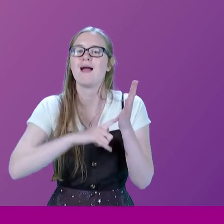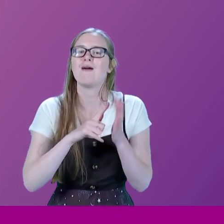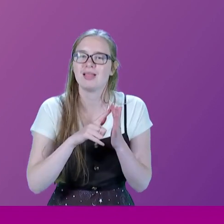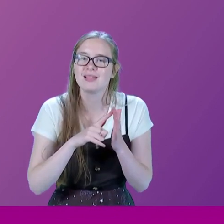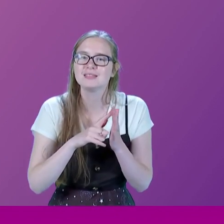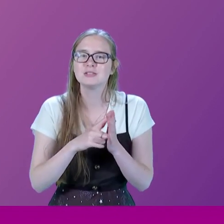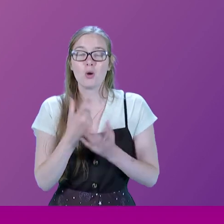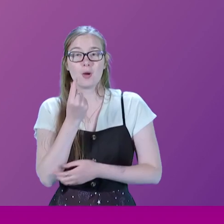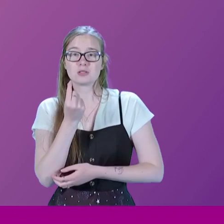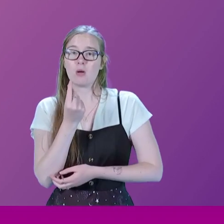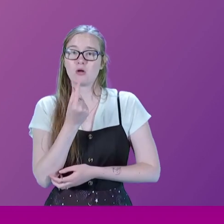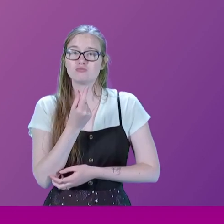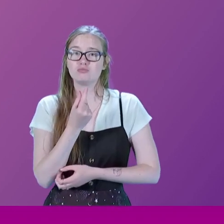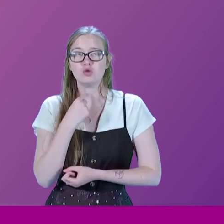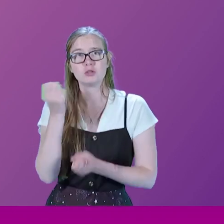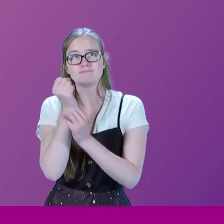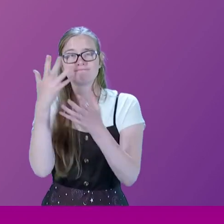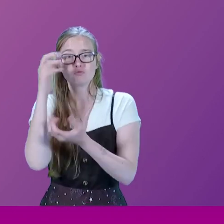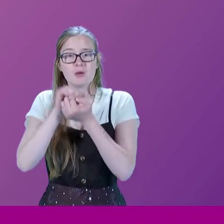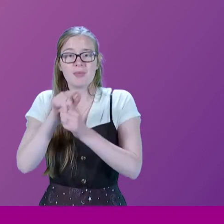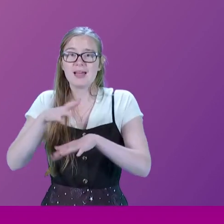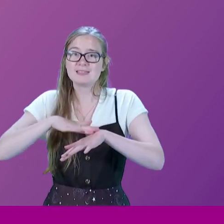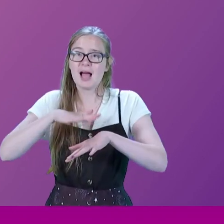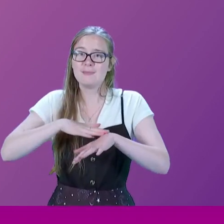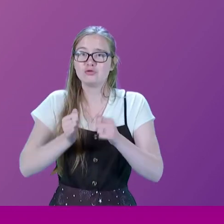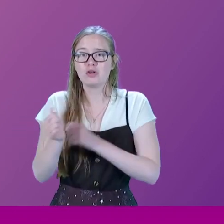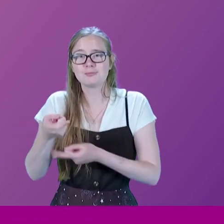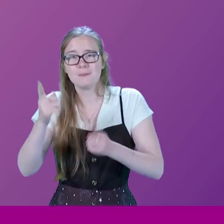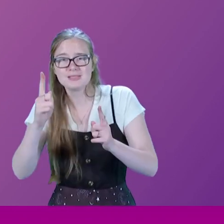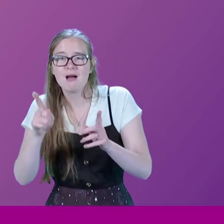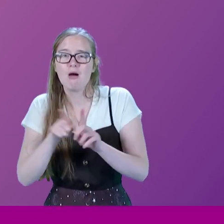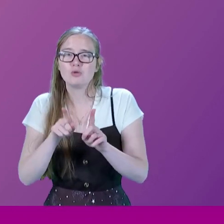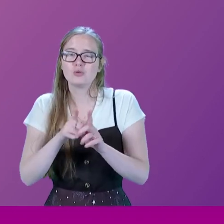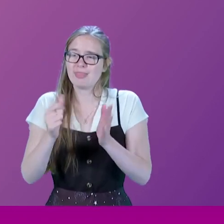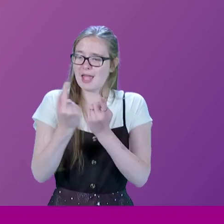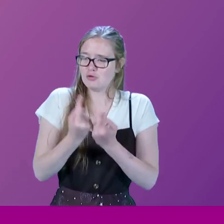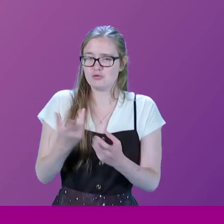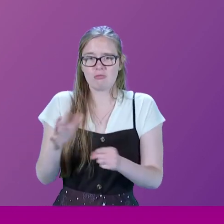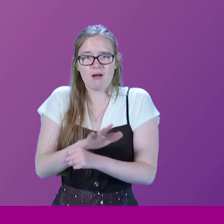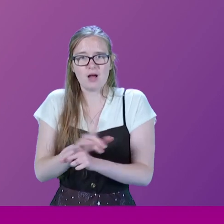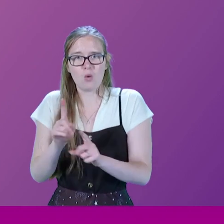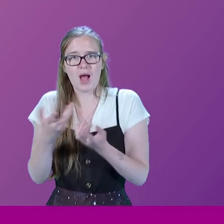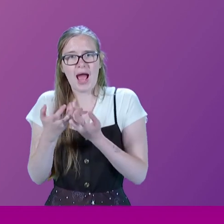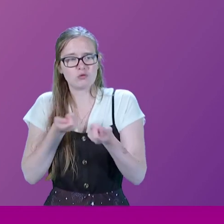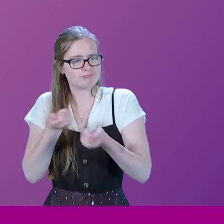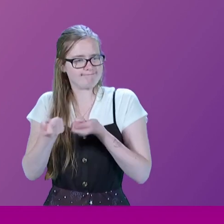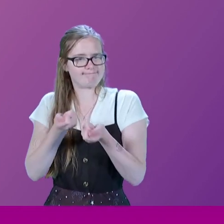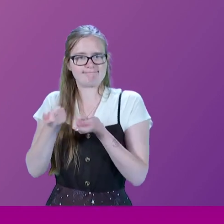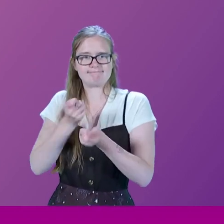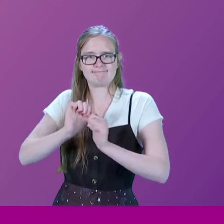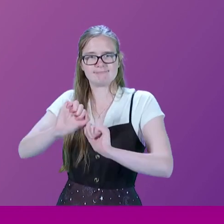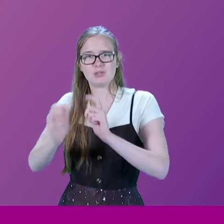perhaps, Michael, you could recall that time as transport minister and the issues you were dealing with and how you managed to